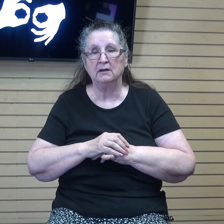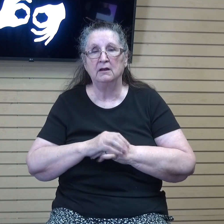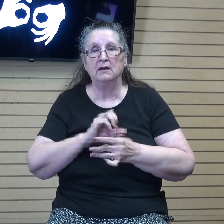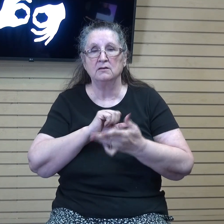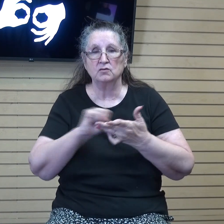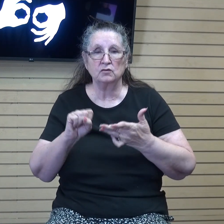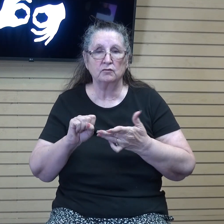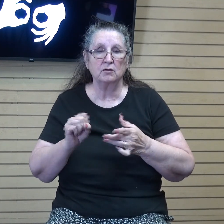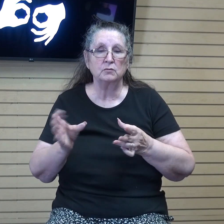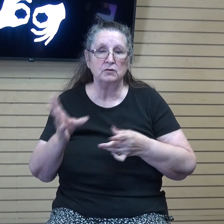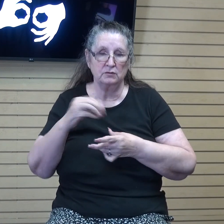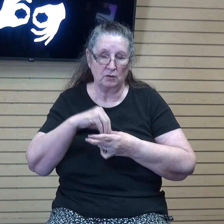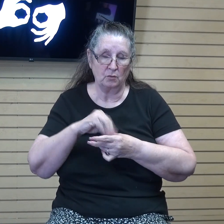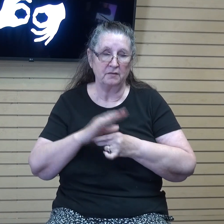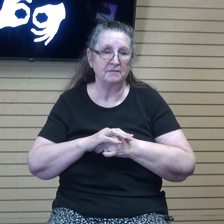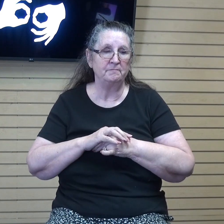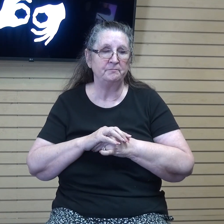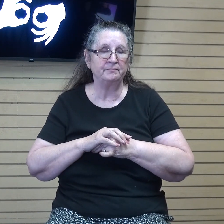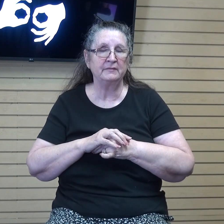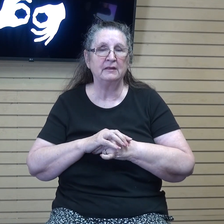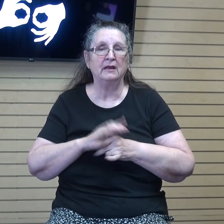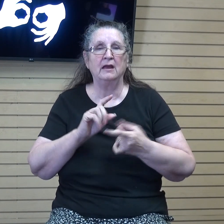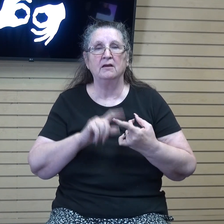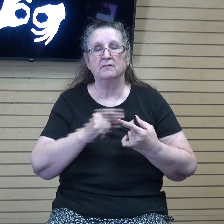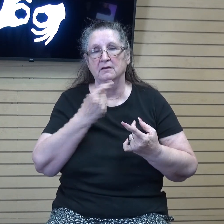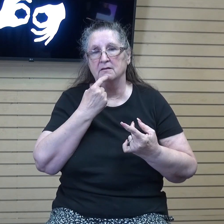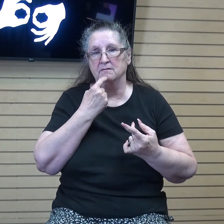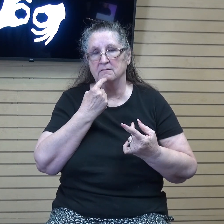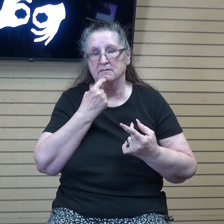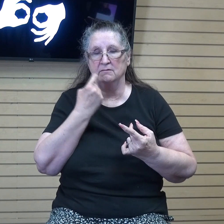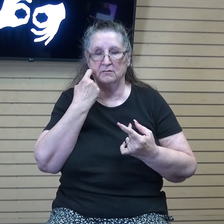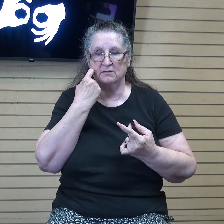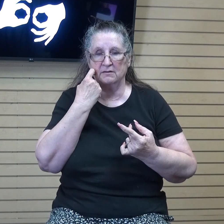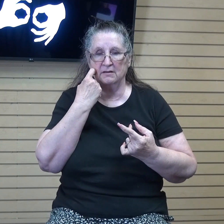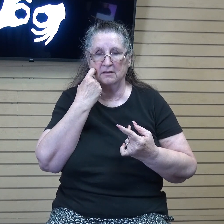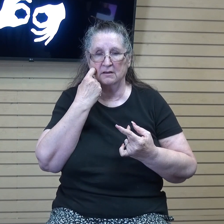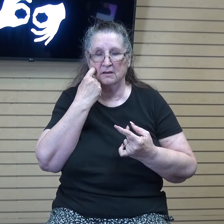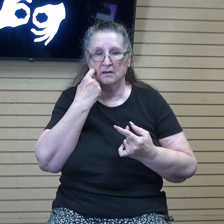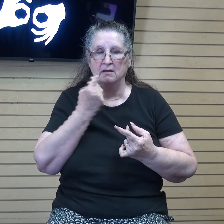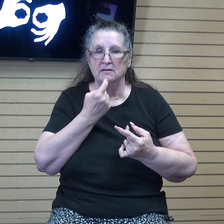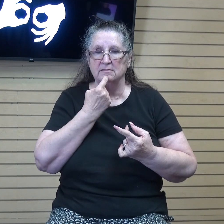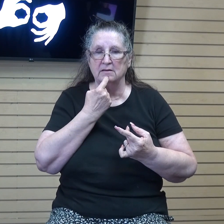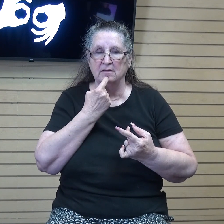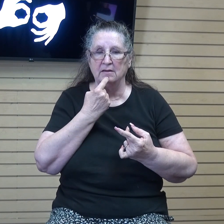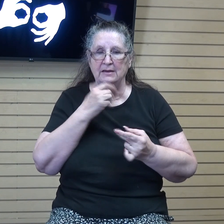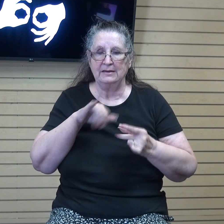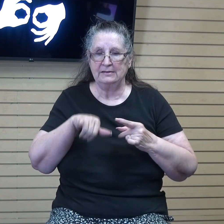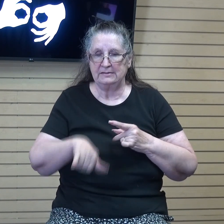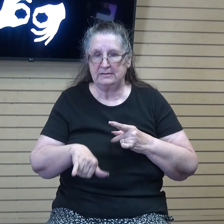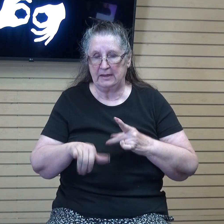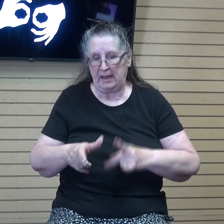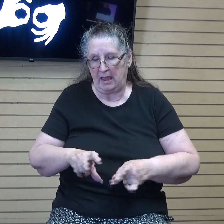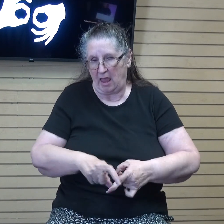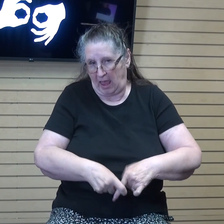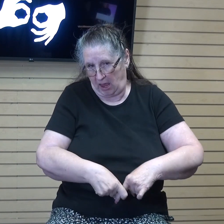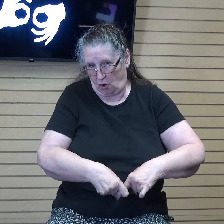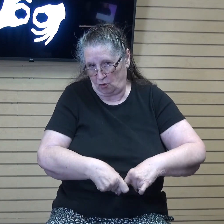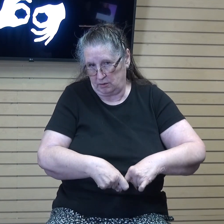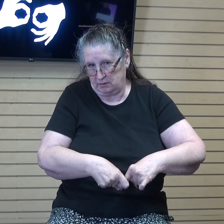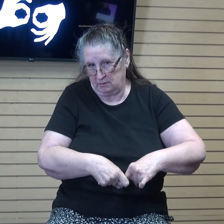along with it. So a friend of mine recently had used the phrase, stay anchored. And this phrase, again, like